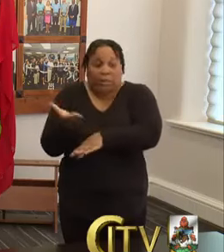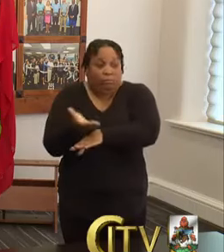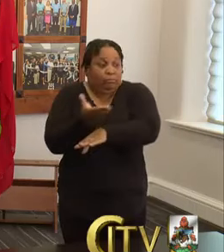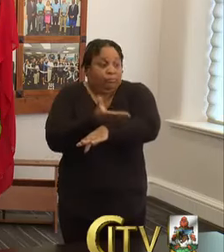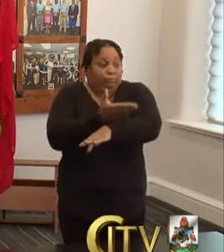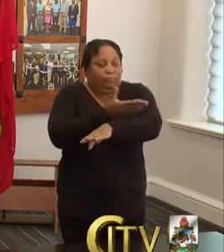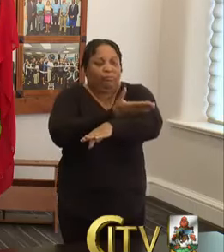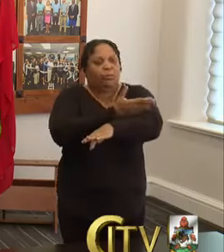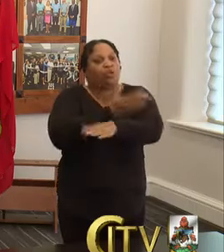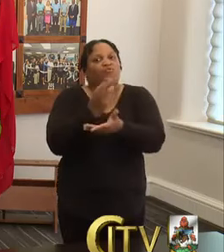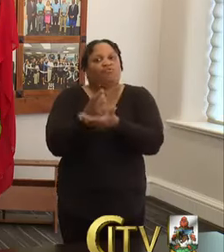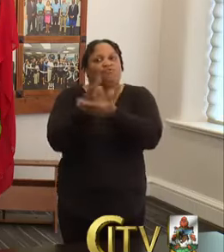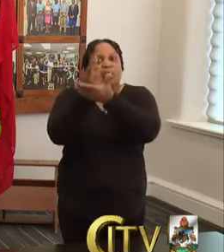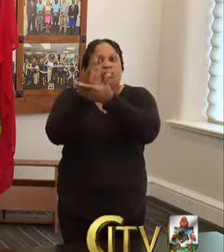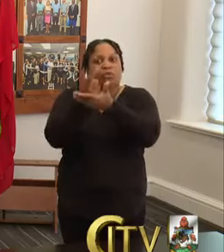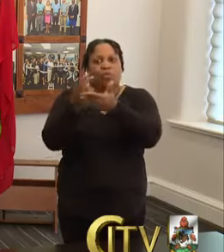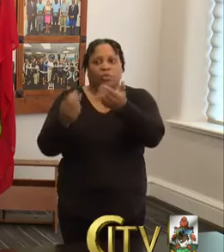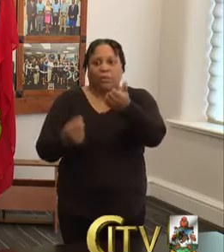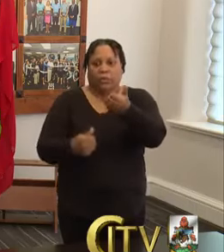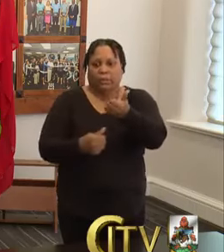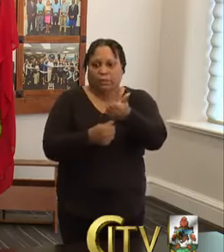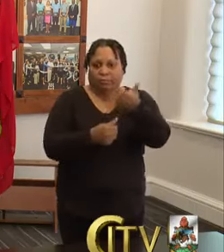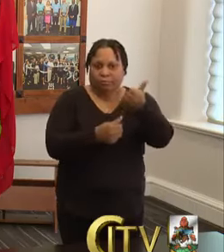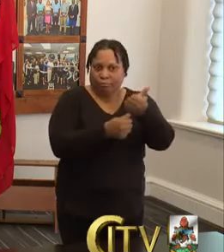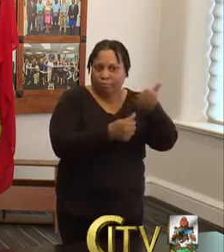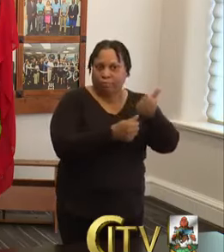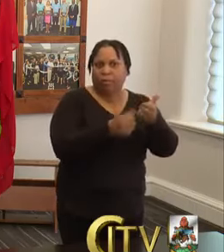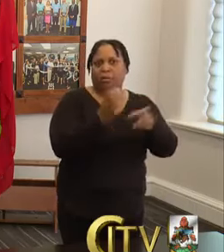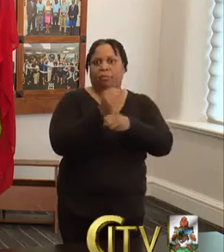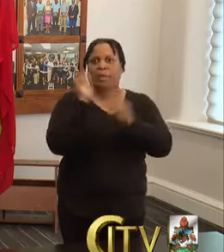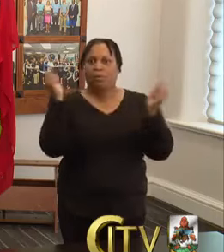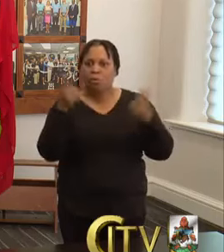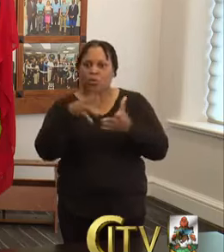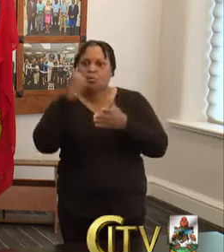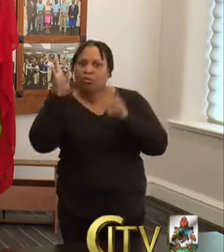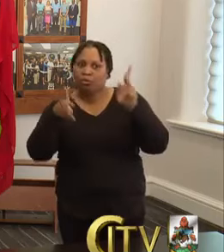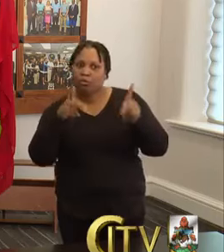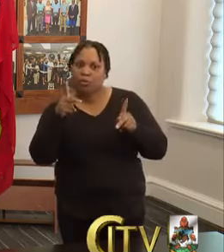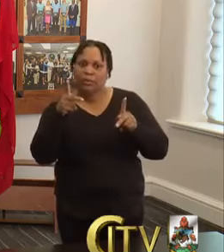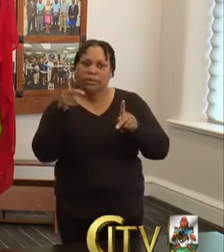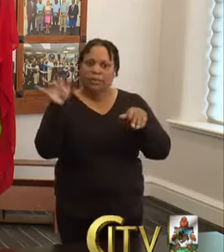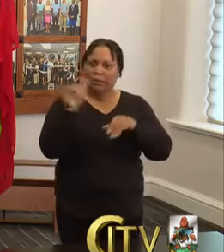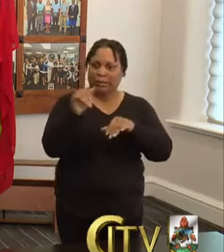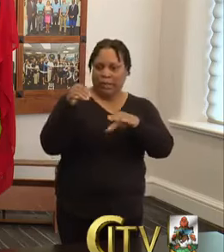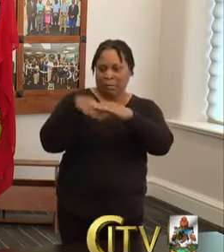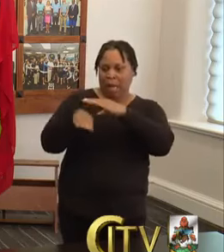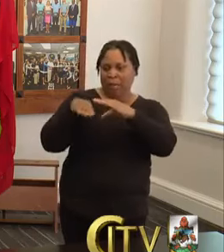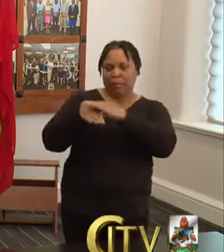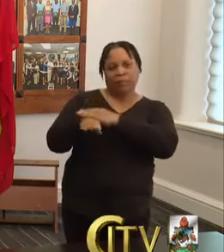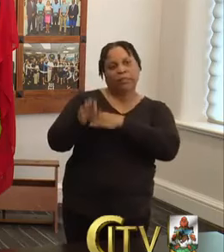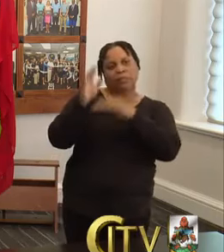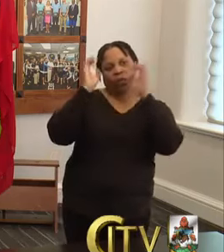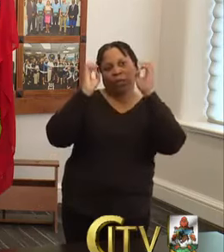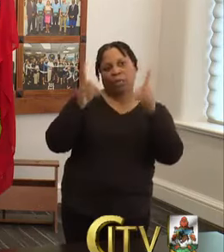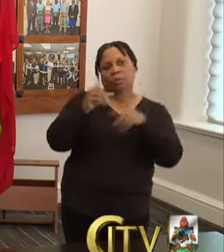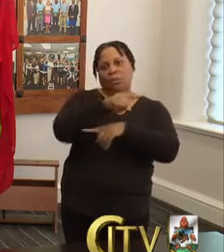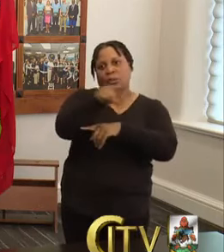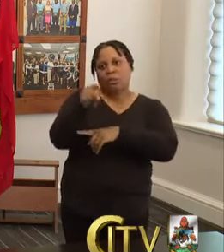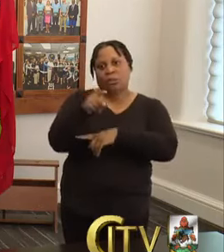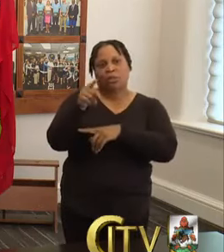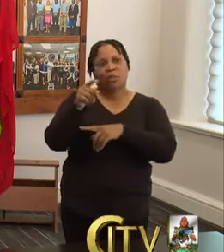resources and to ensure that all of our students get the same equitable access to education that, that the rest of them are getting.